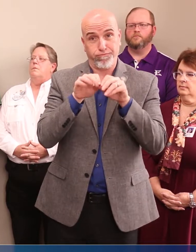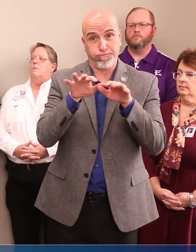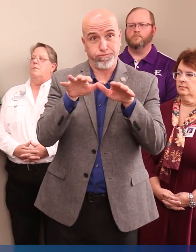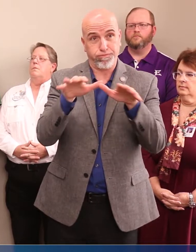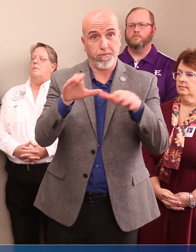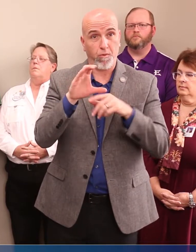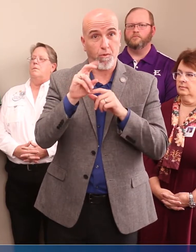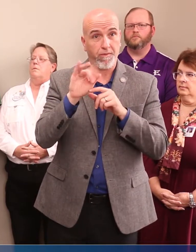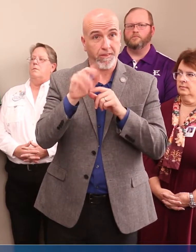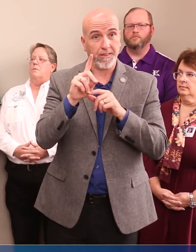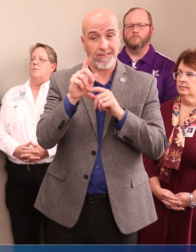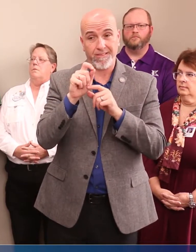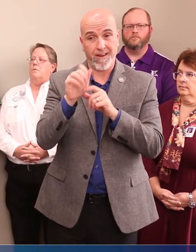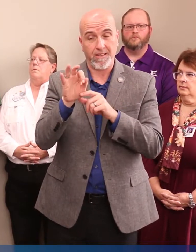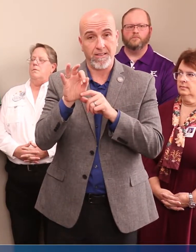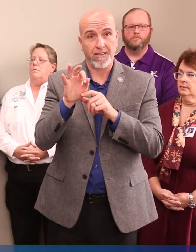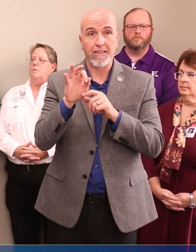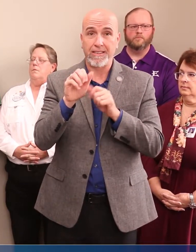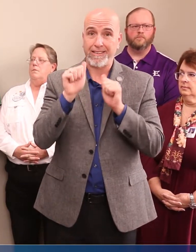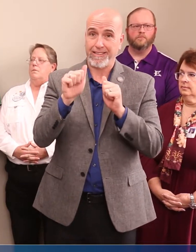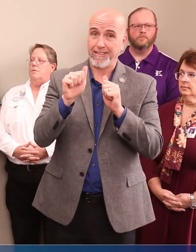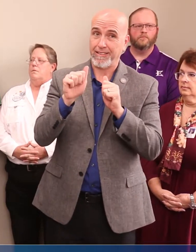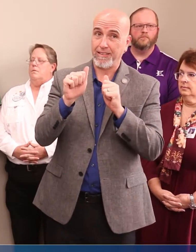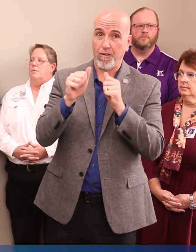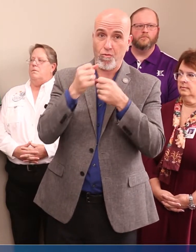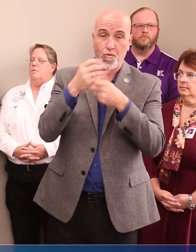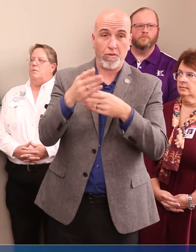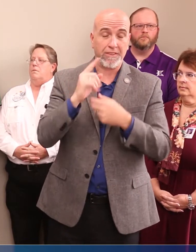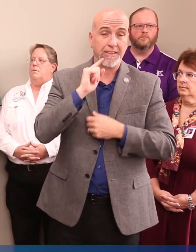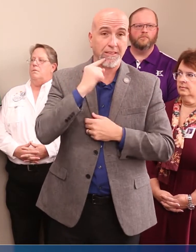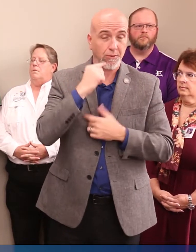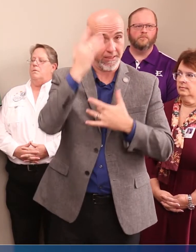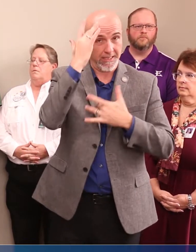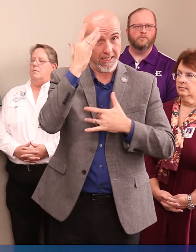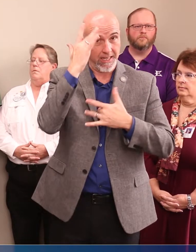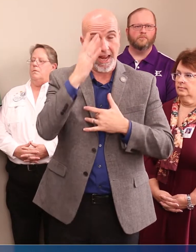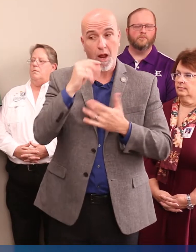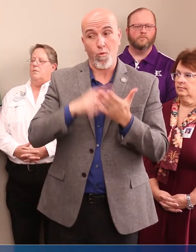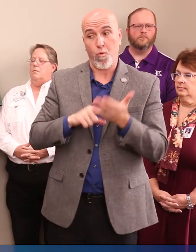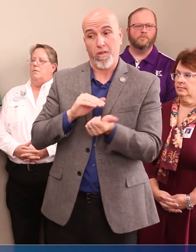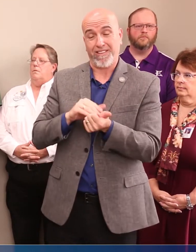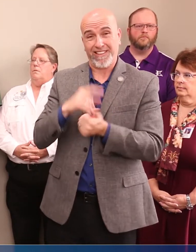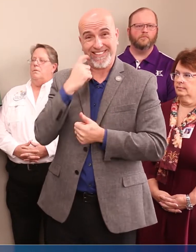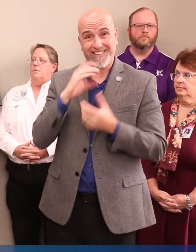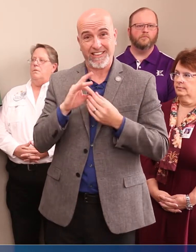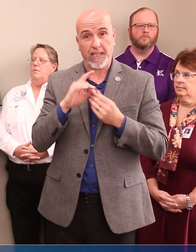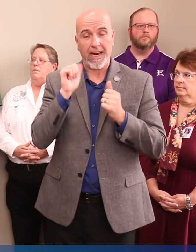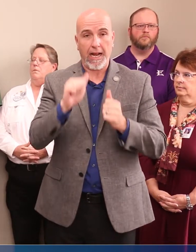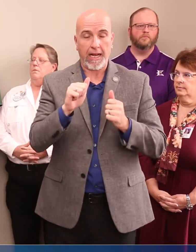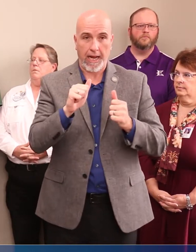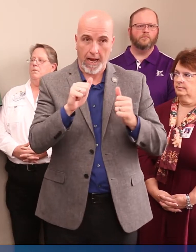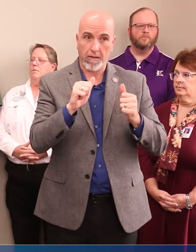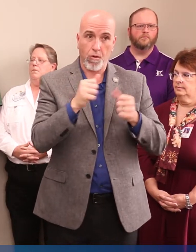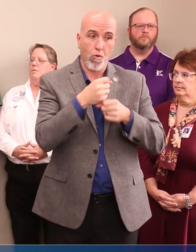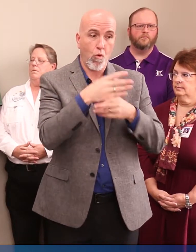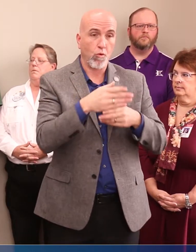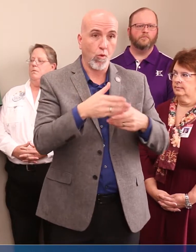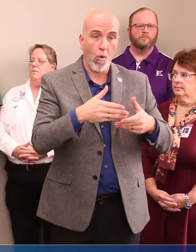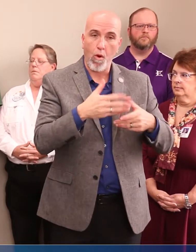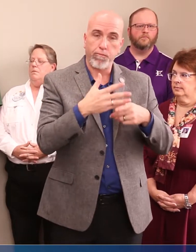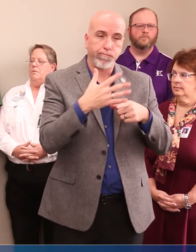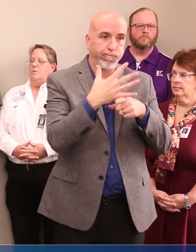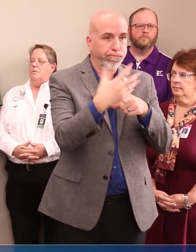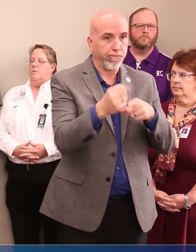presents an imminent threat of serious illness, and as the doctor said, risks overwhelming our Medicare resources.